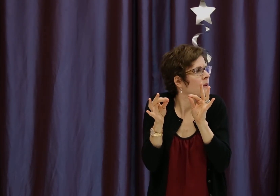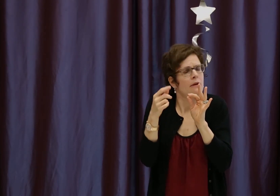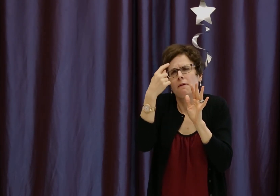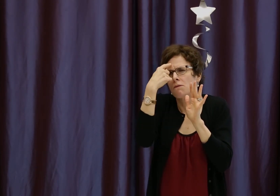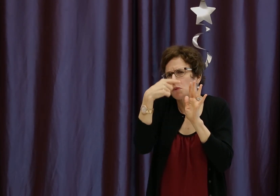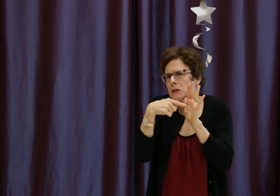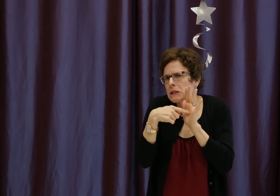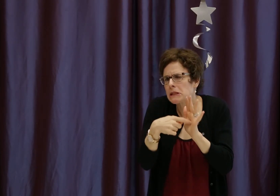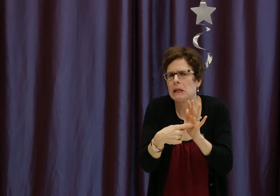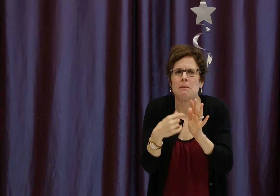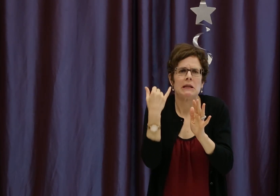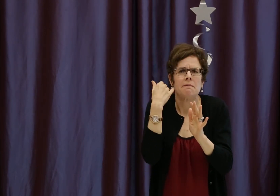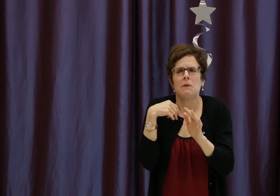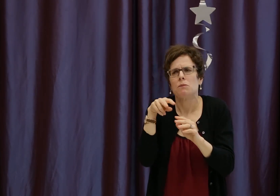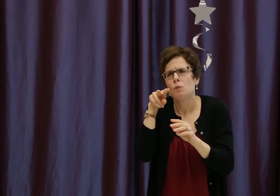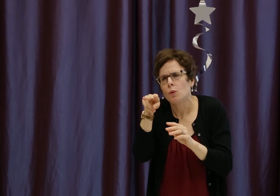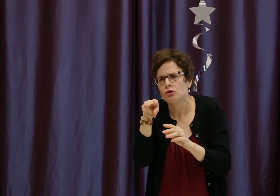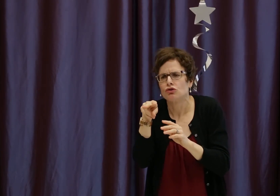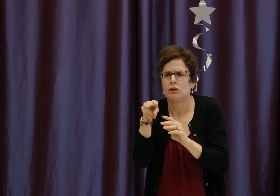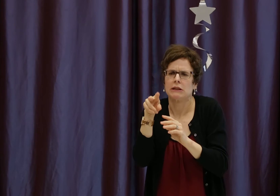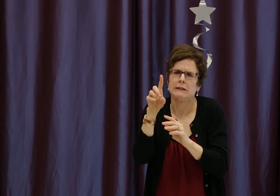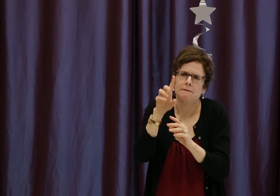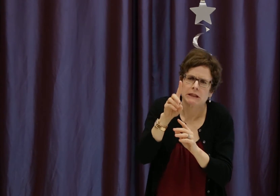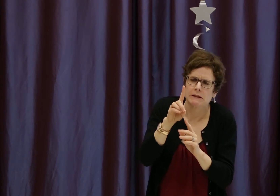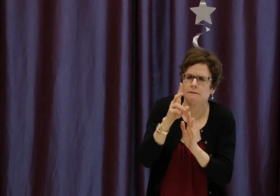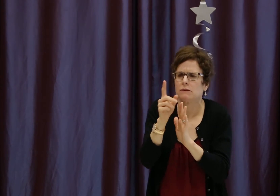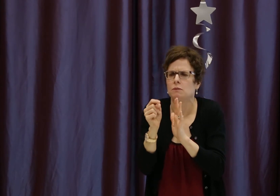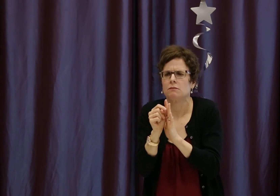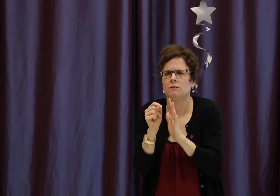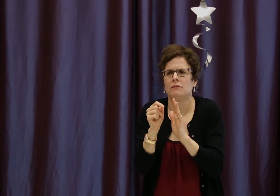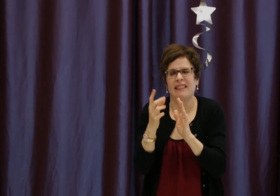For example, in recorded videos or DVDs.